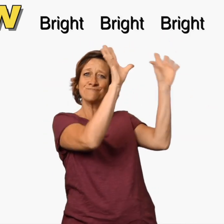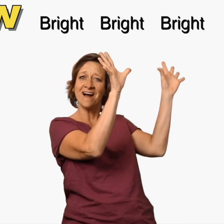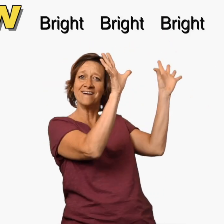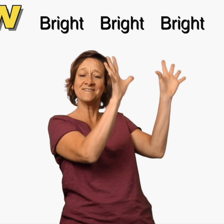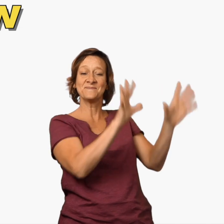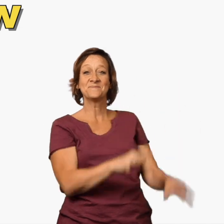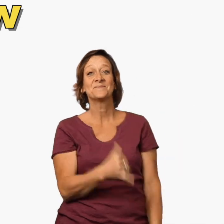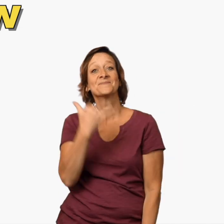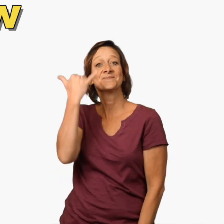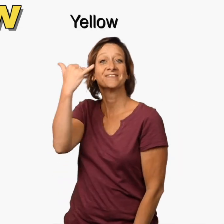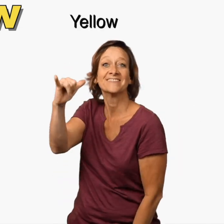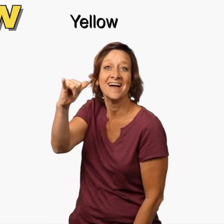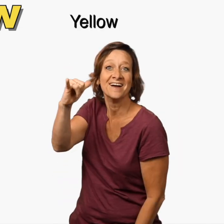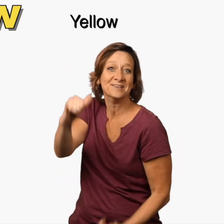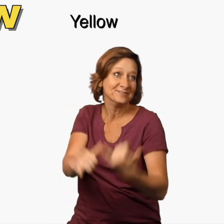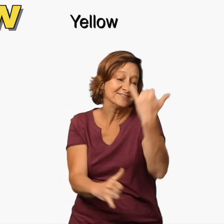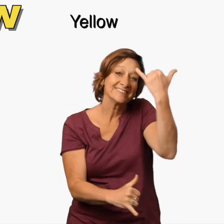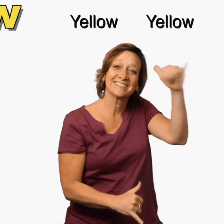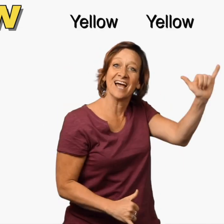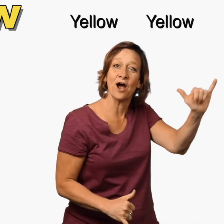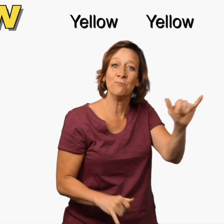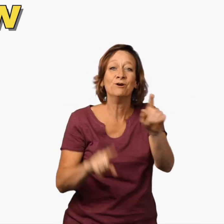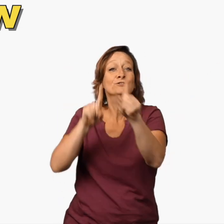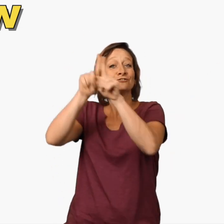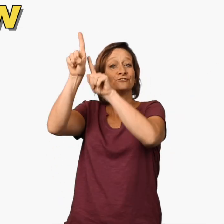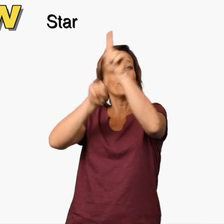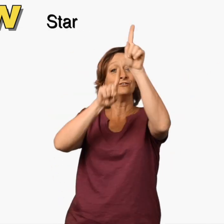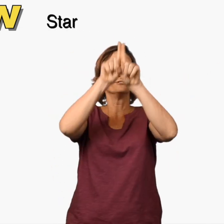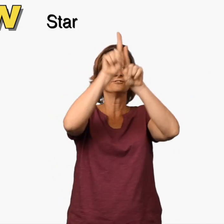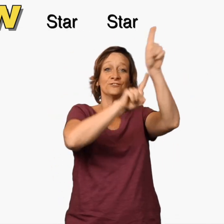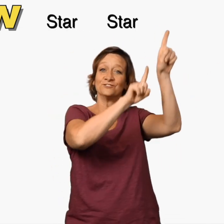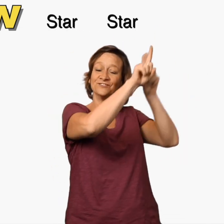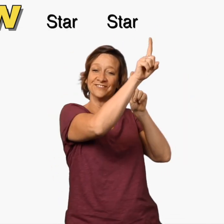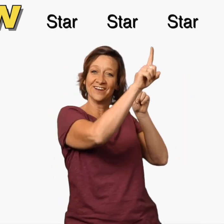bright Yellow, yellow Star, star, star